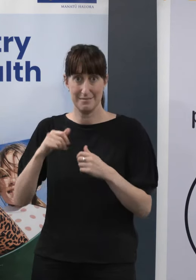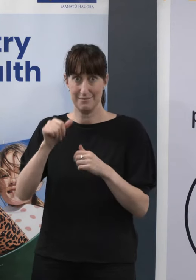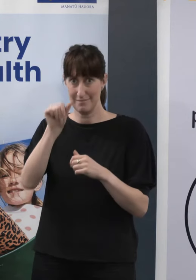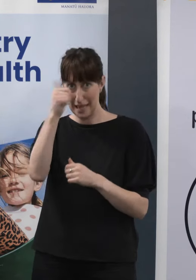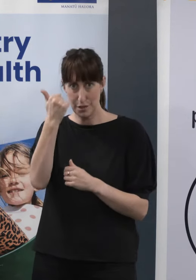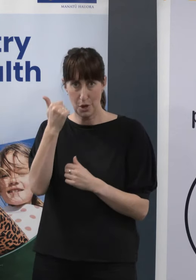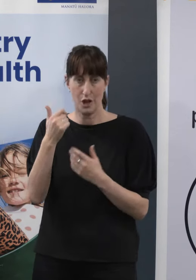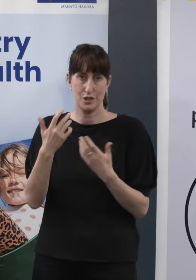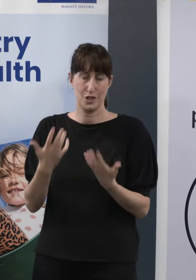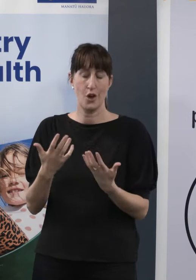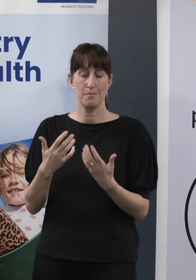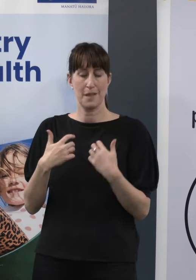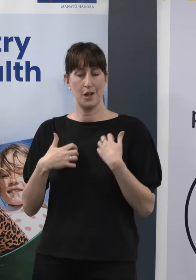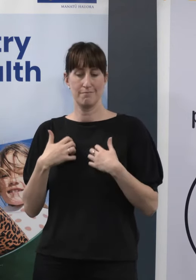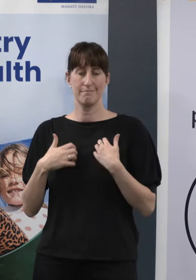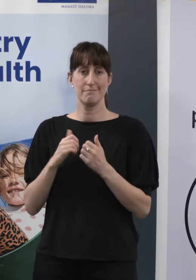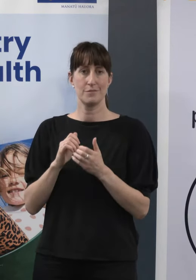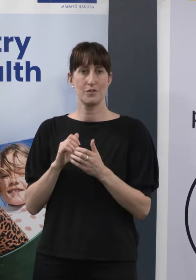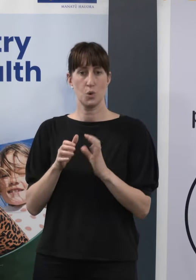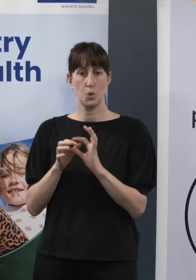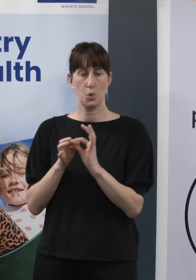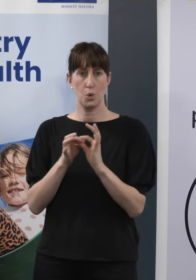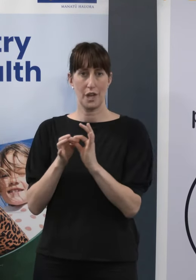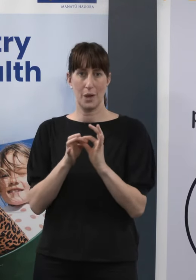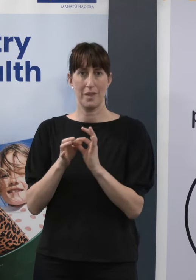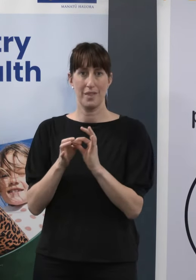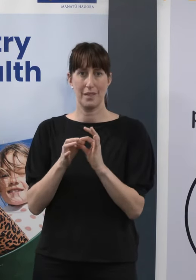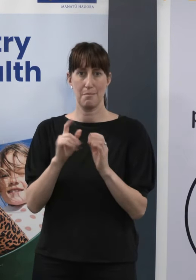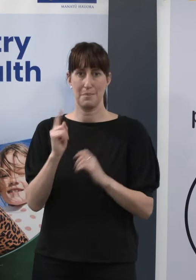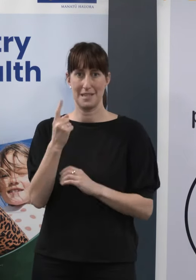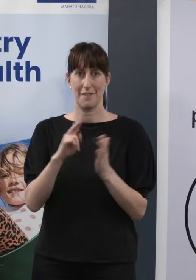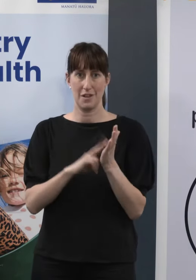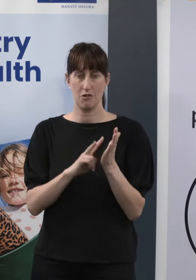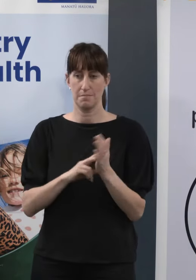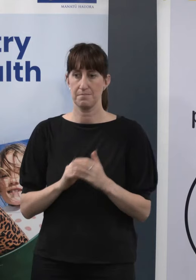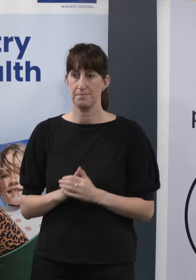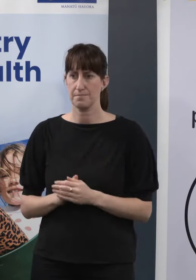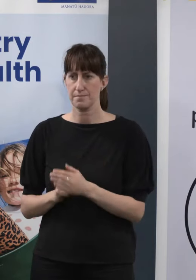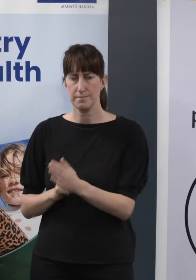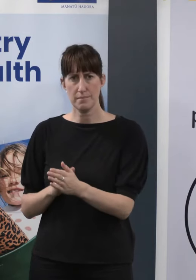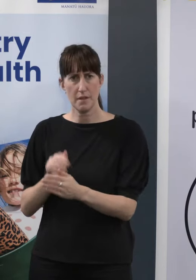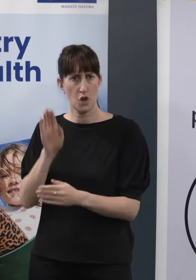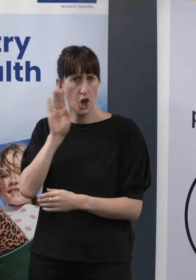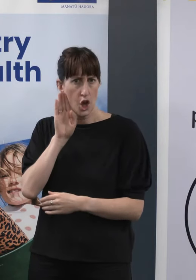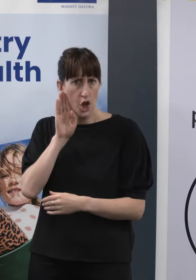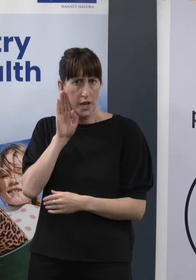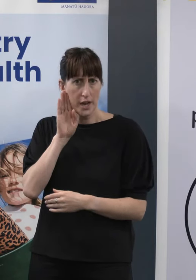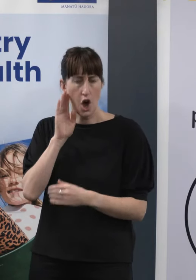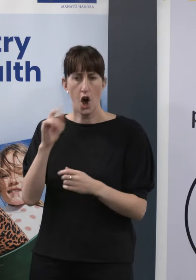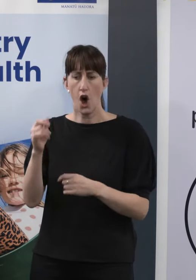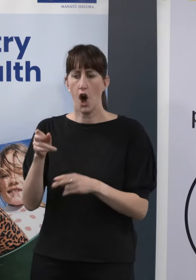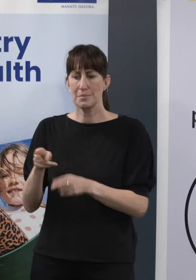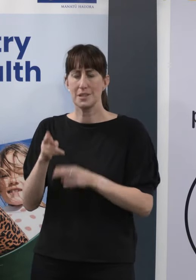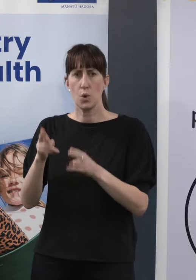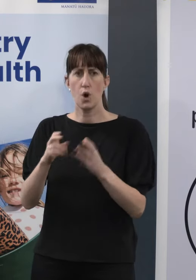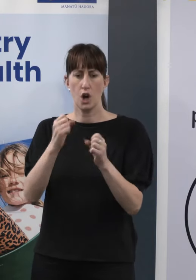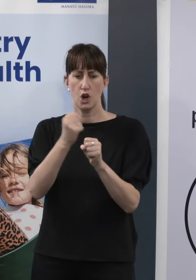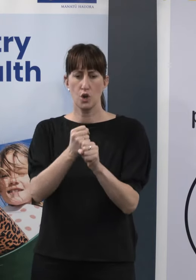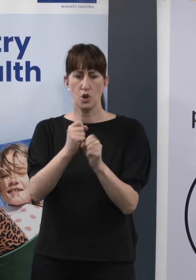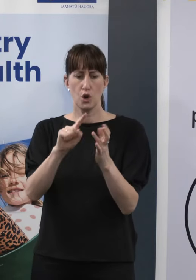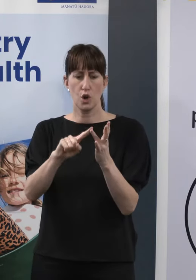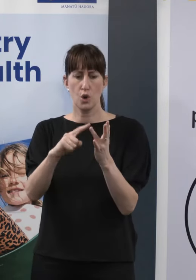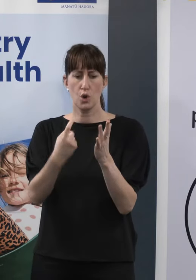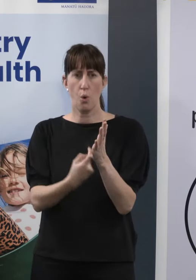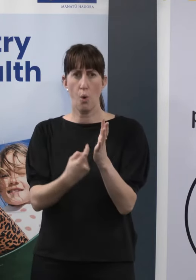closely with her through this next phase. A colleague himself in Southampton bore hospitals closed to visitors because of an influenza outbreak. How is the